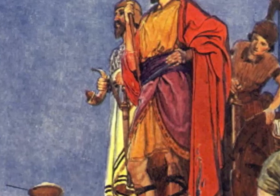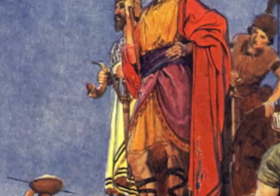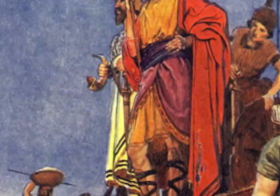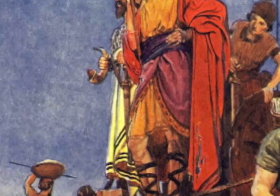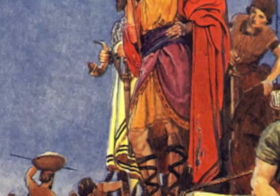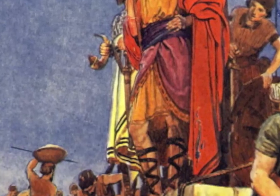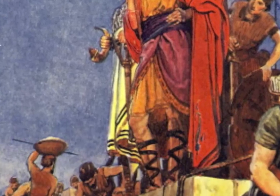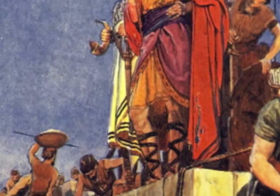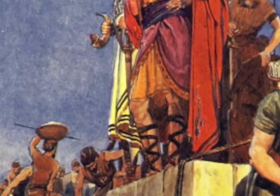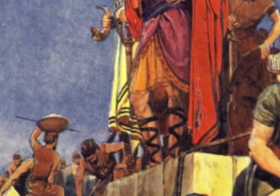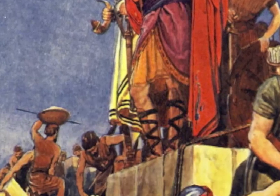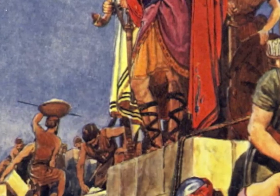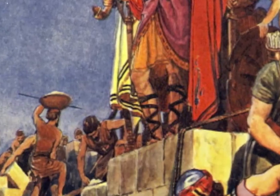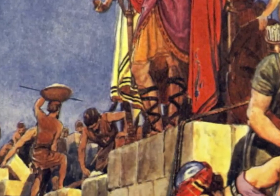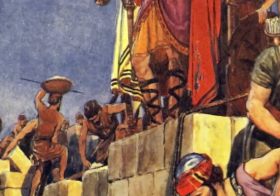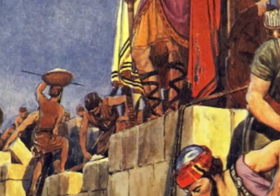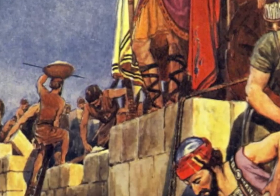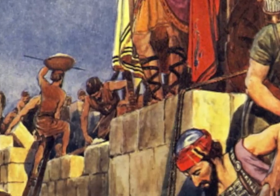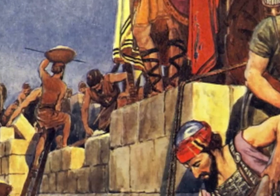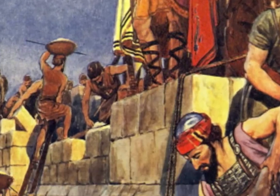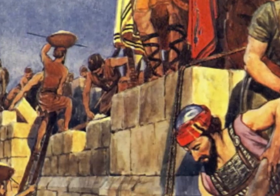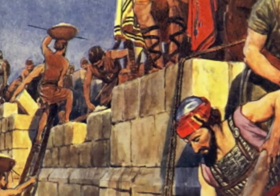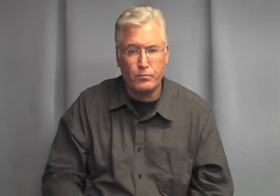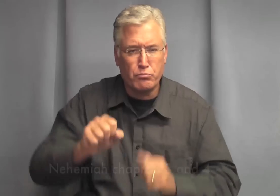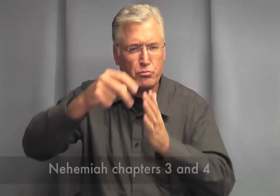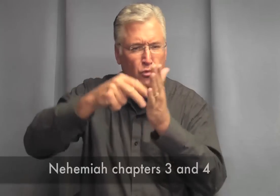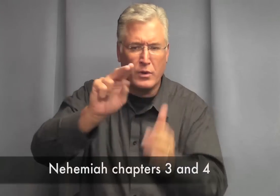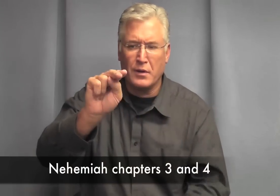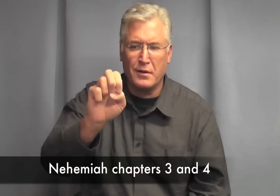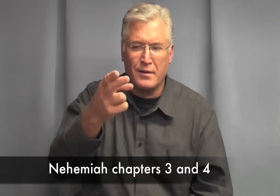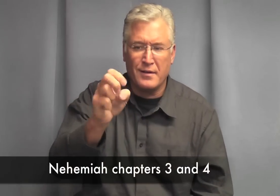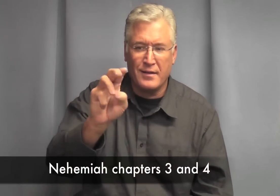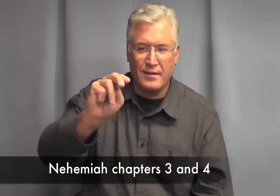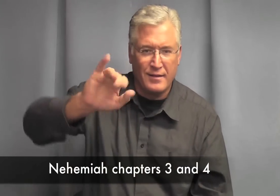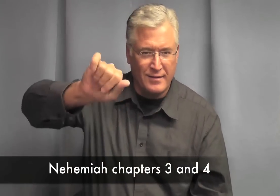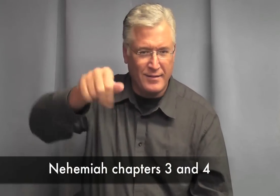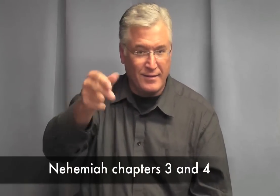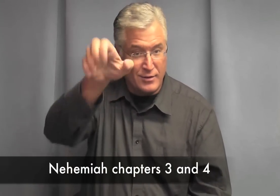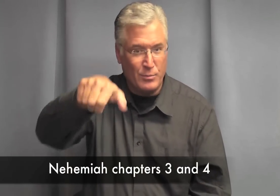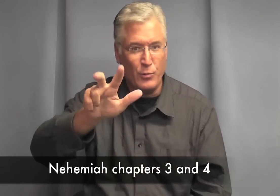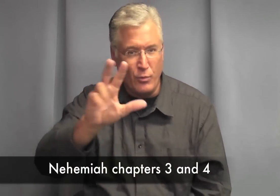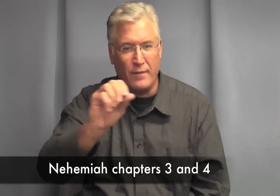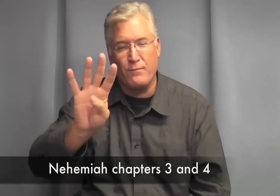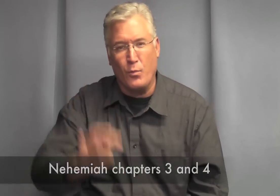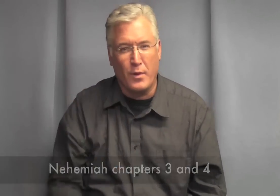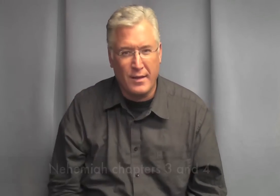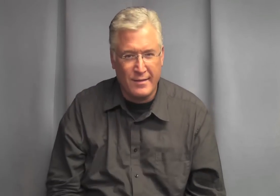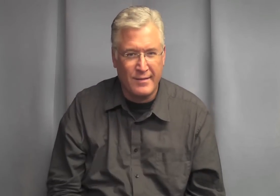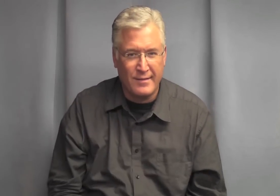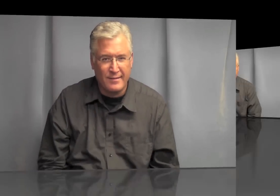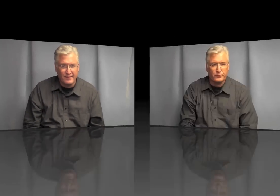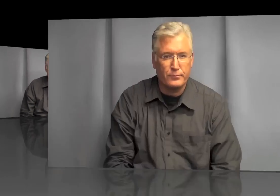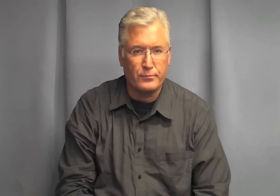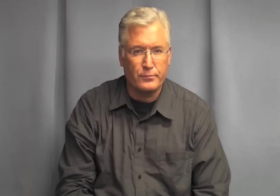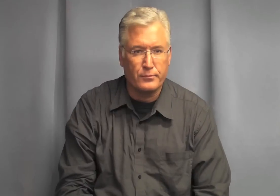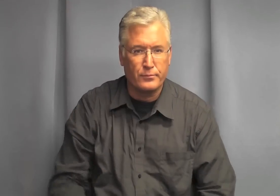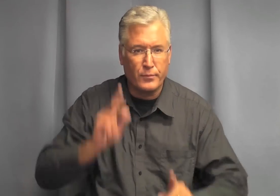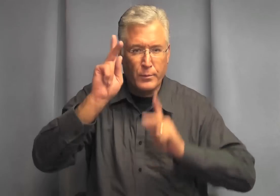can read in Nehemiah chapters 3 and 4 about